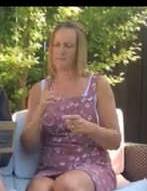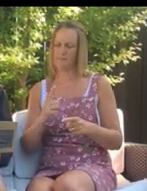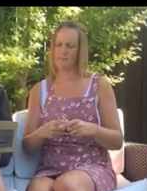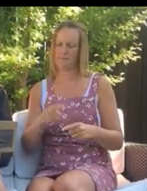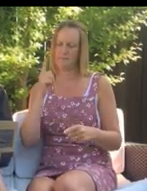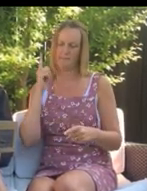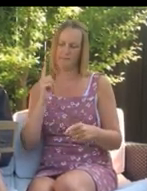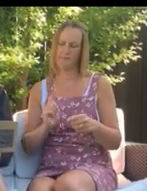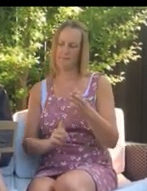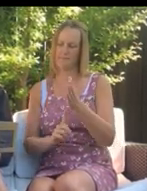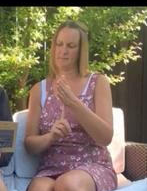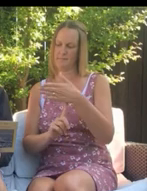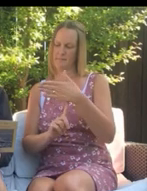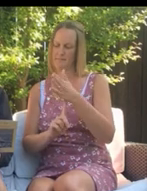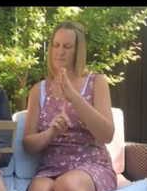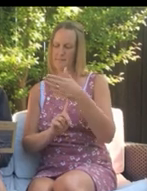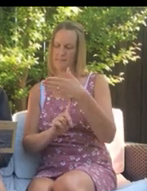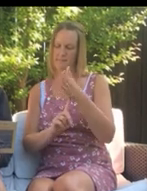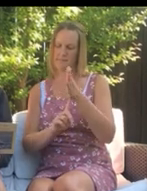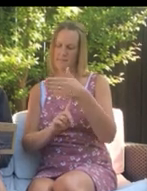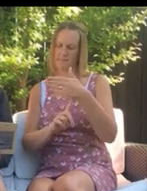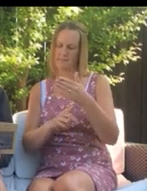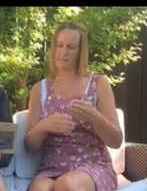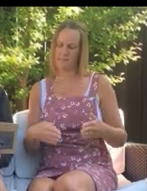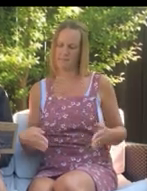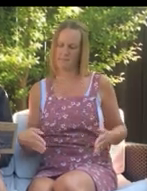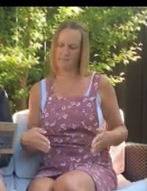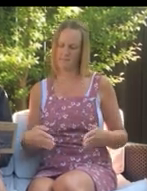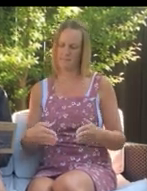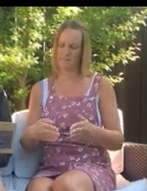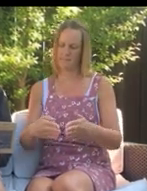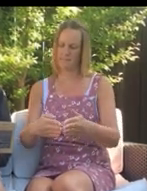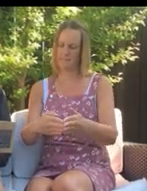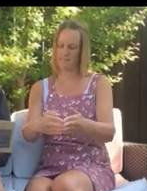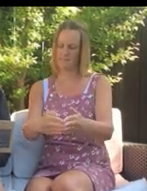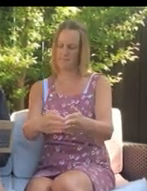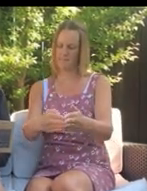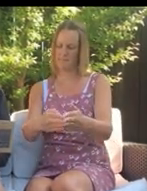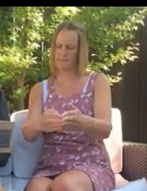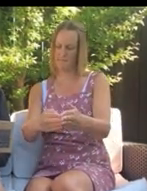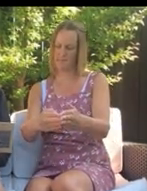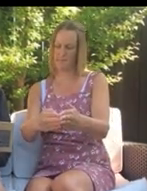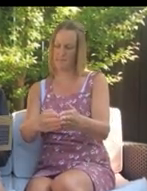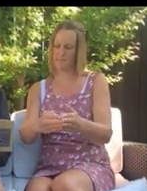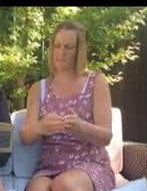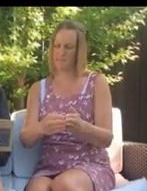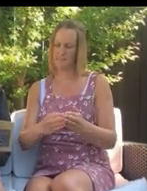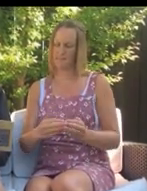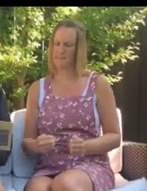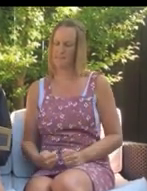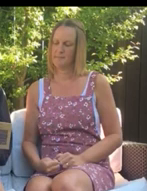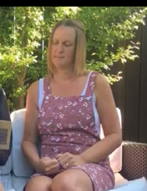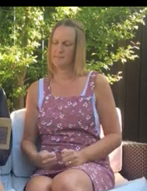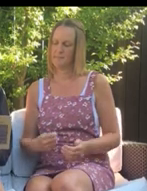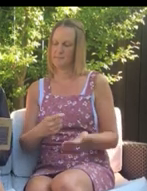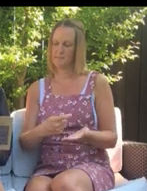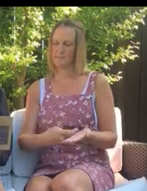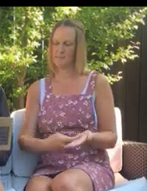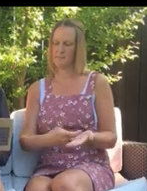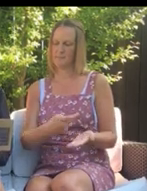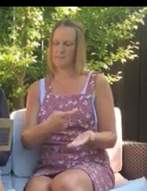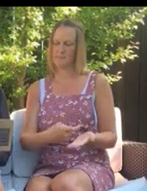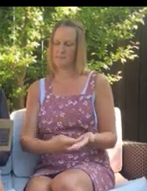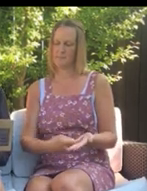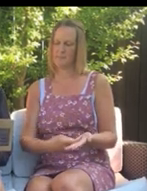Quickly he takes the ropes and flags, unties the boat and sets it free. His plot to